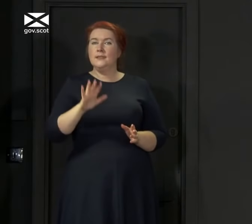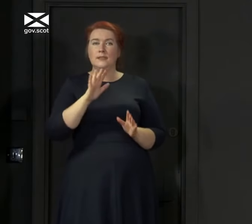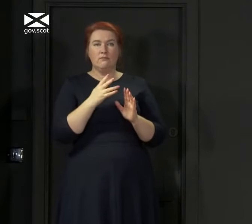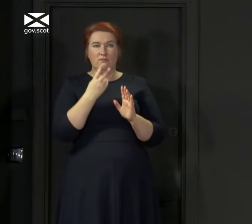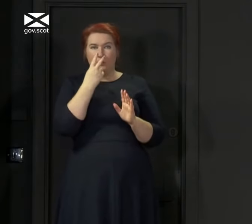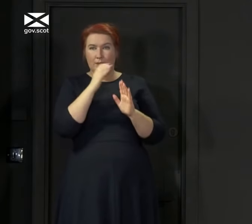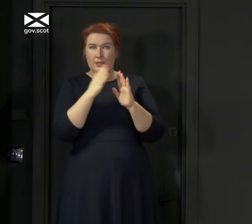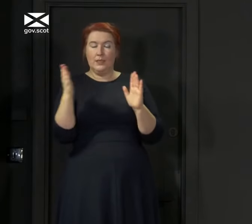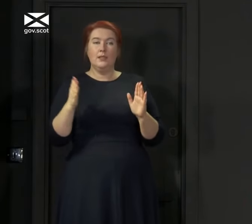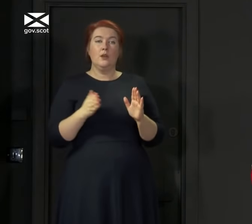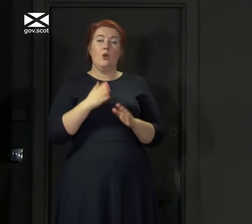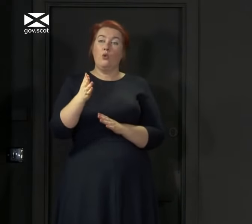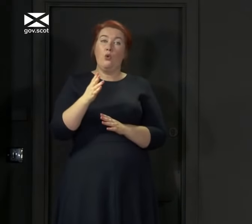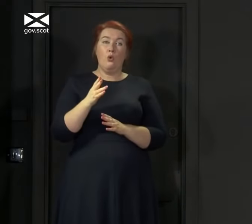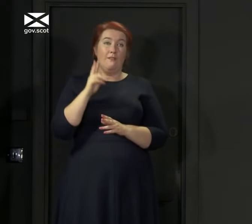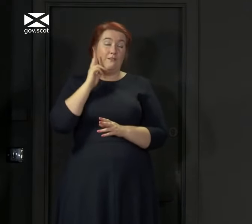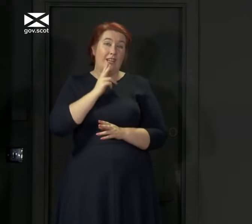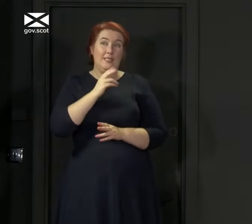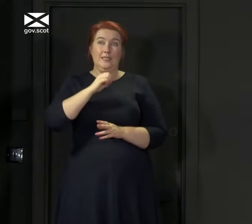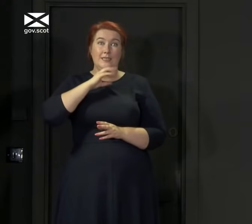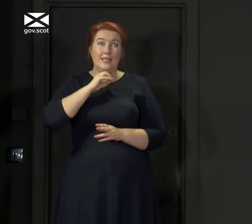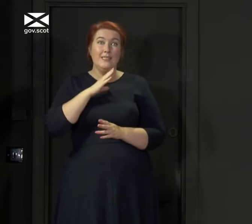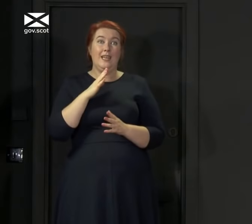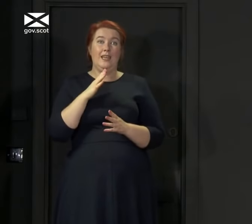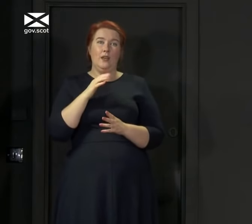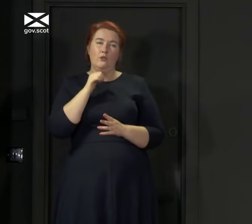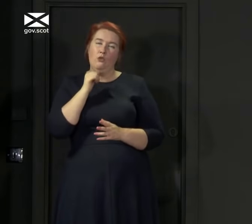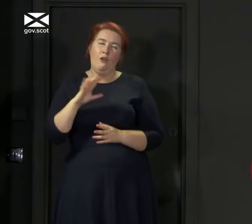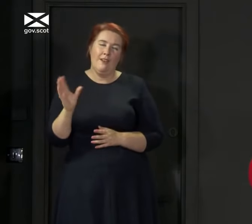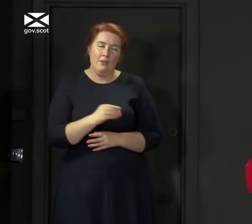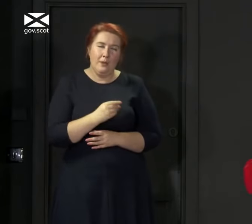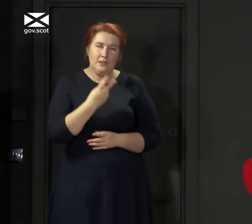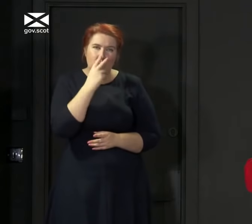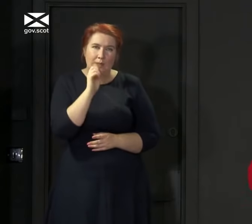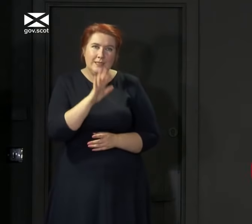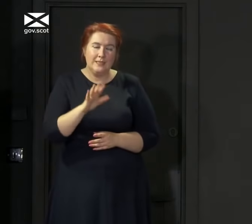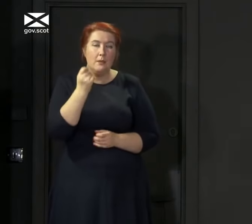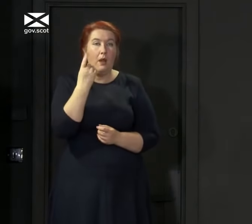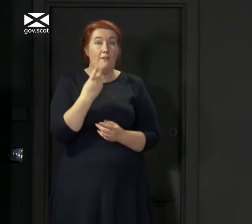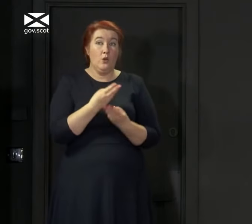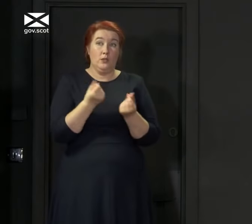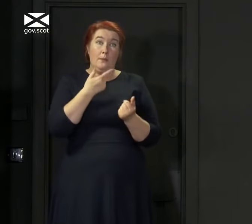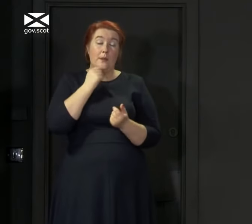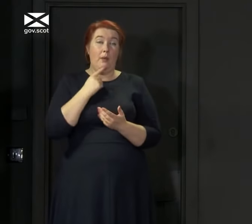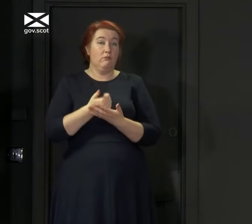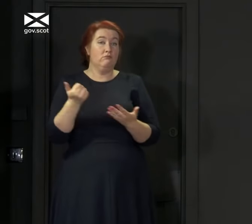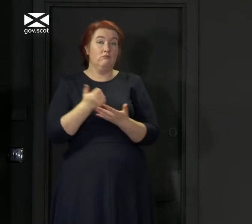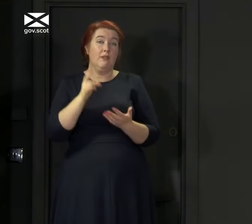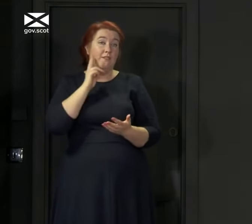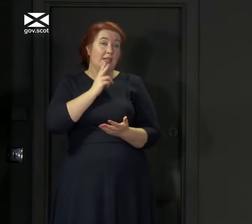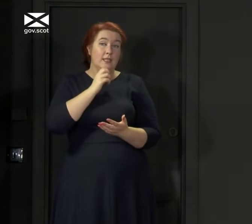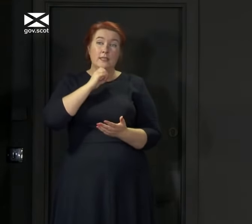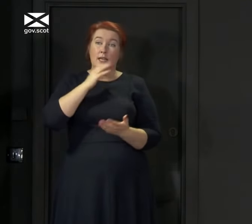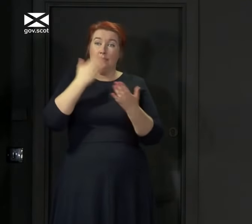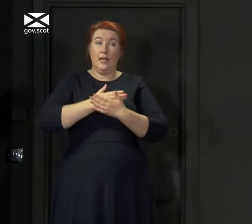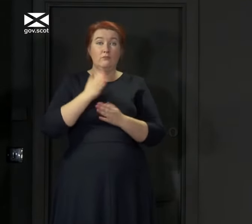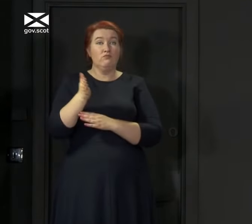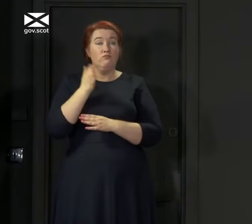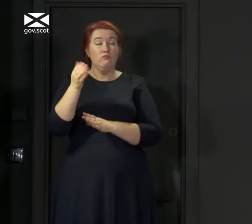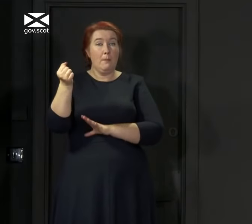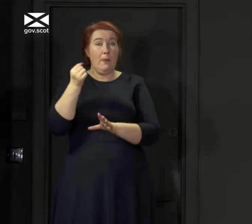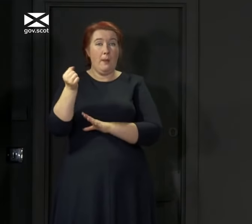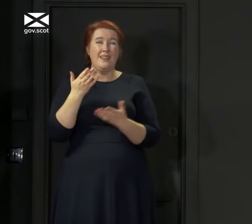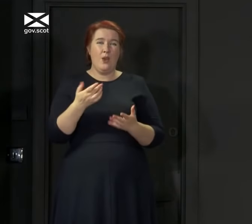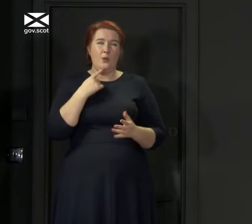going to the pub every Friday and Saturday night, not for everybody in their 20s, but for some people, that would have been a standard thing to do. What I'm saying